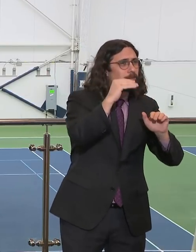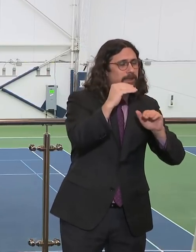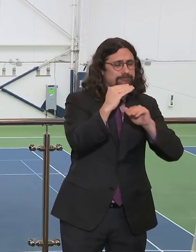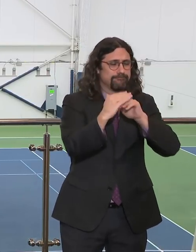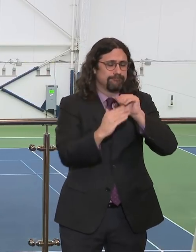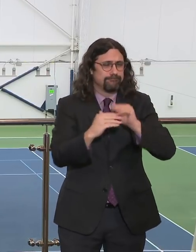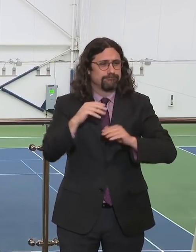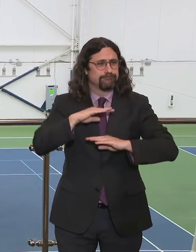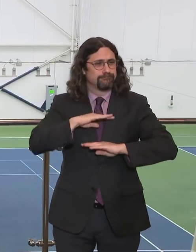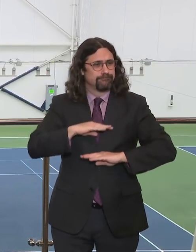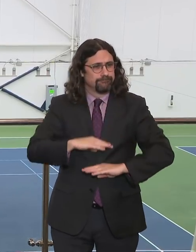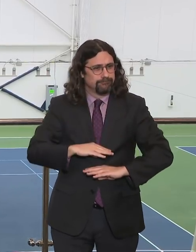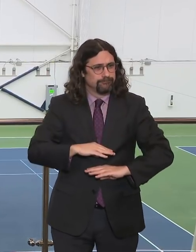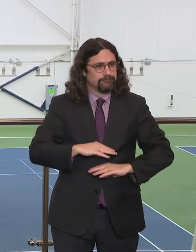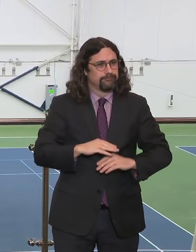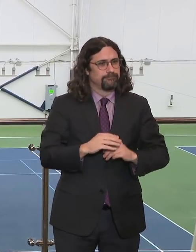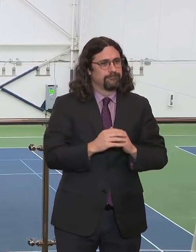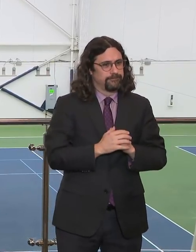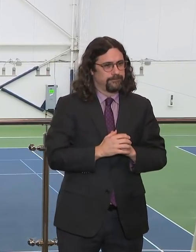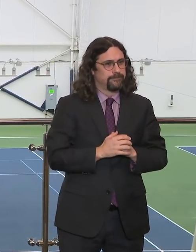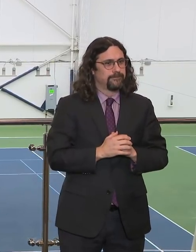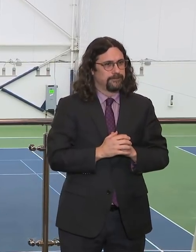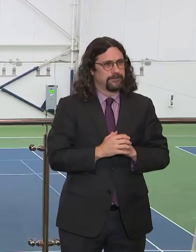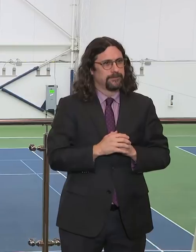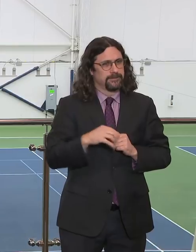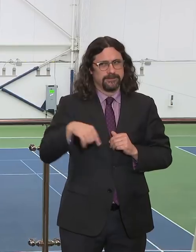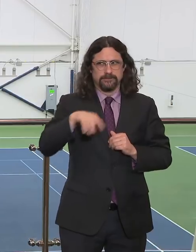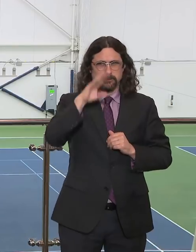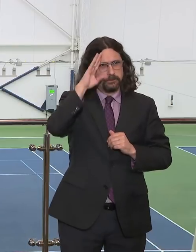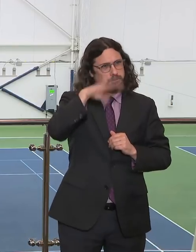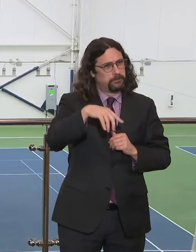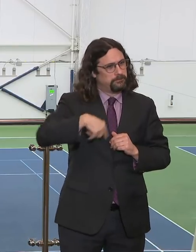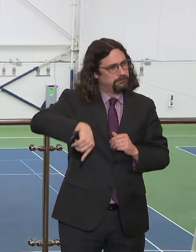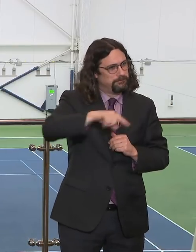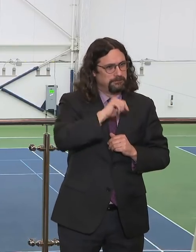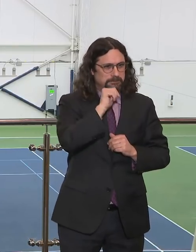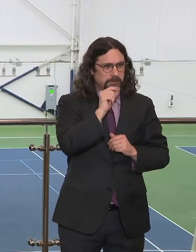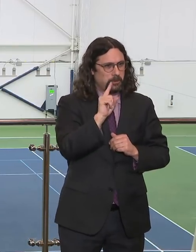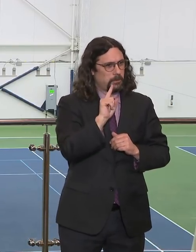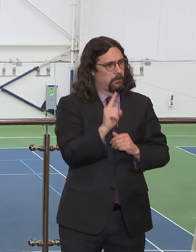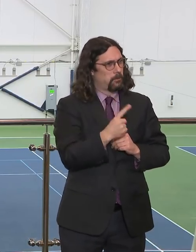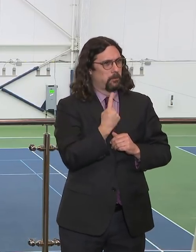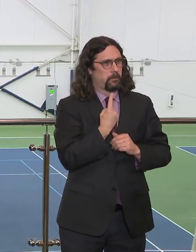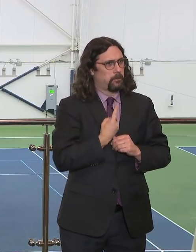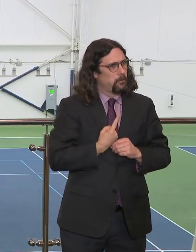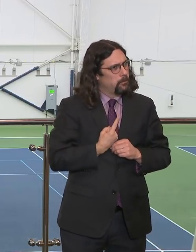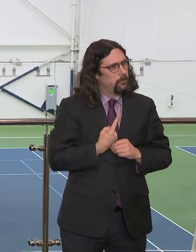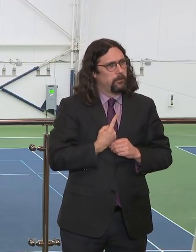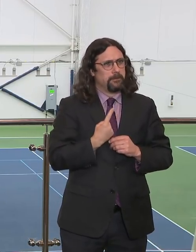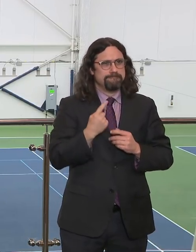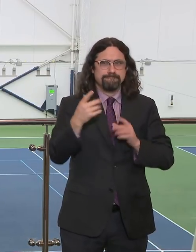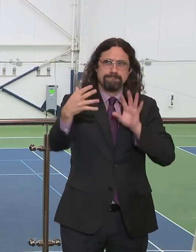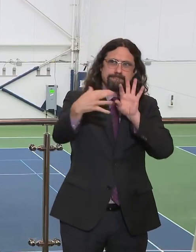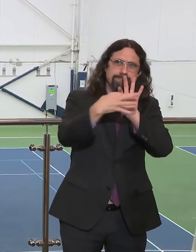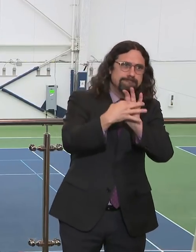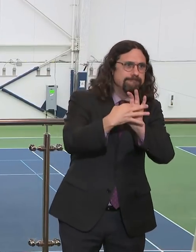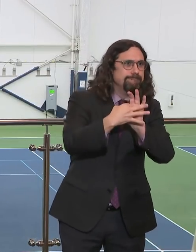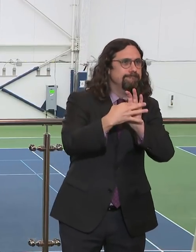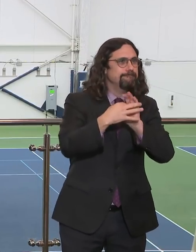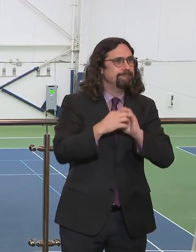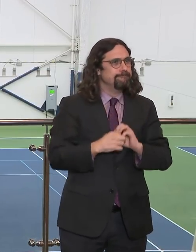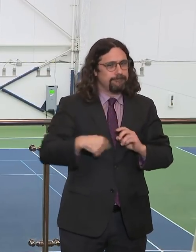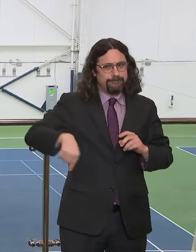live. We got to feel it. Well, today is another example that this city